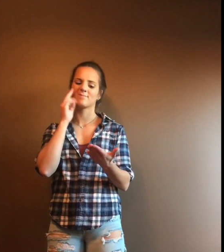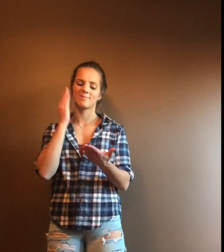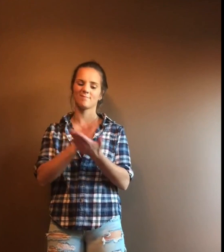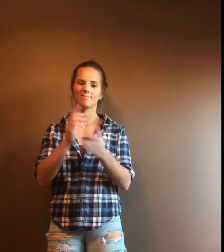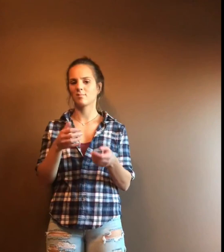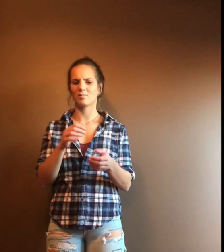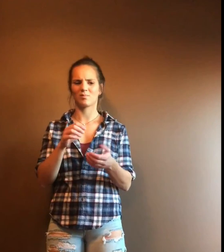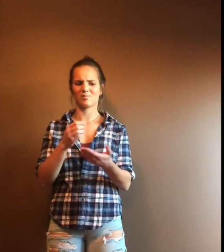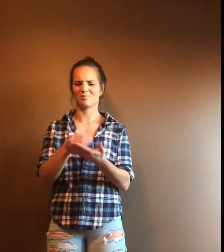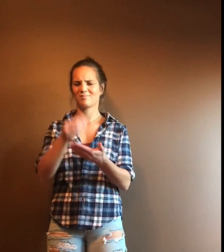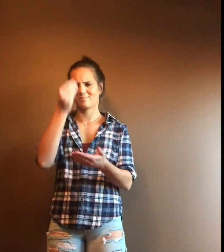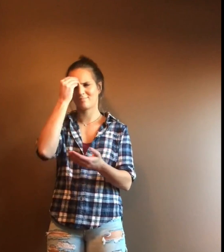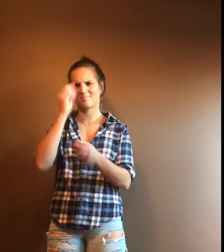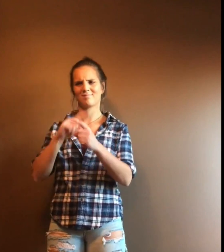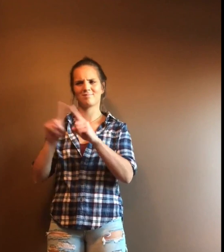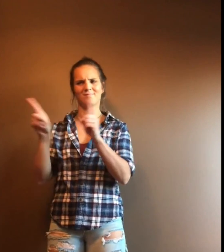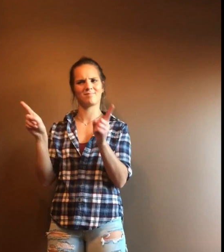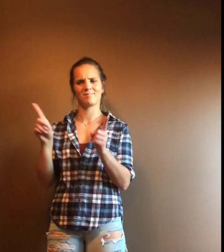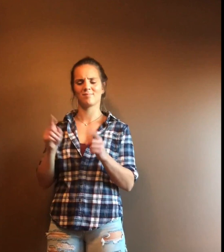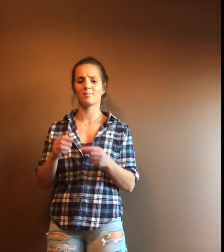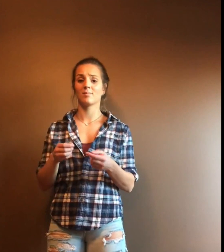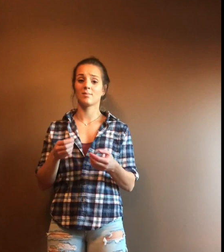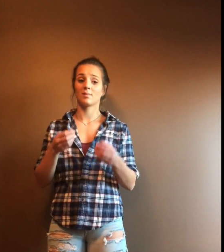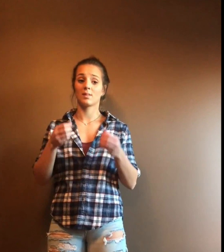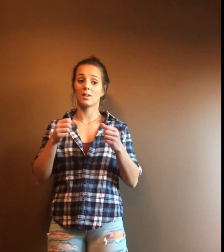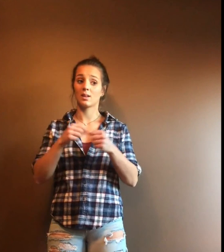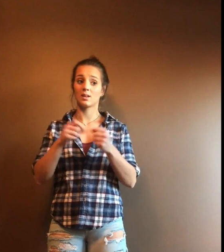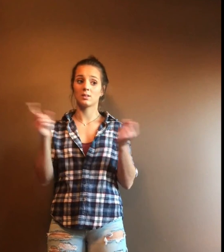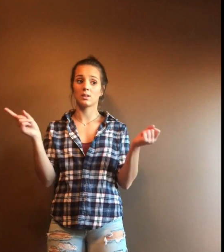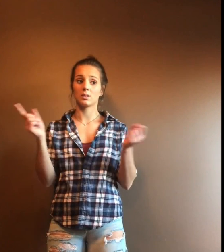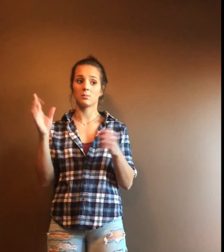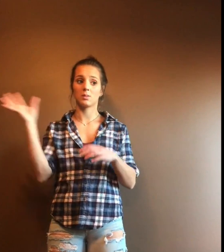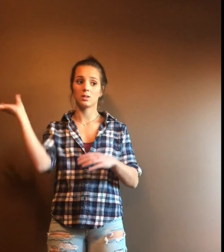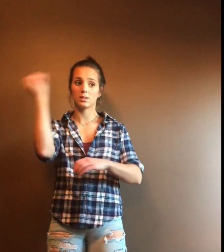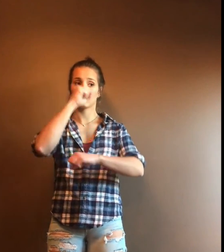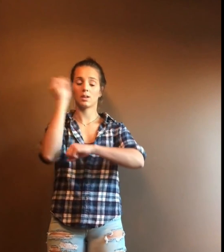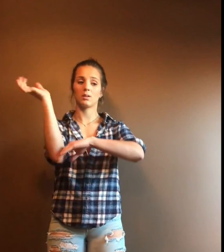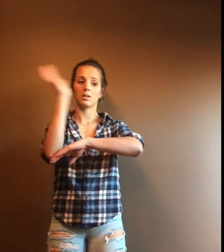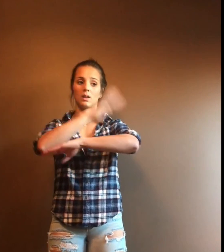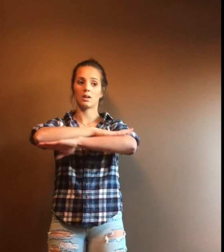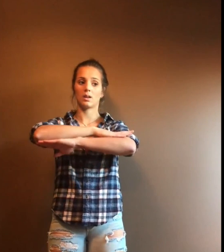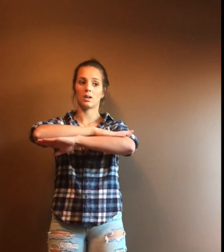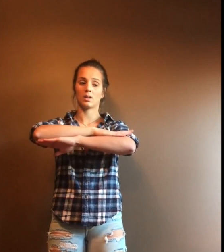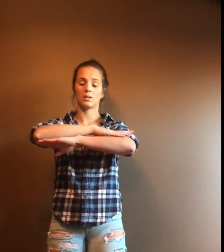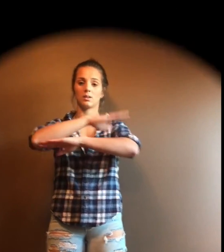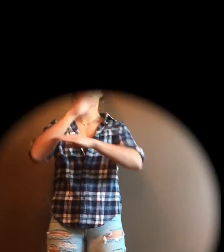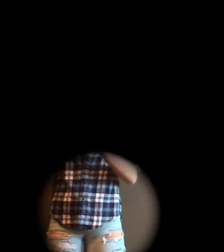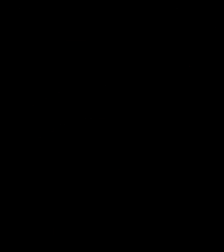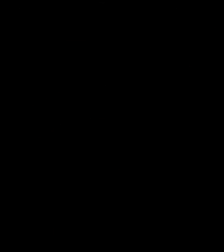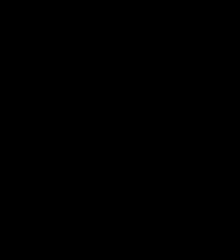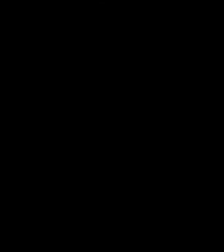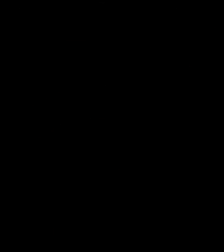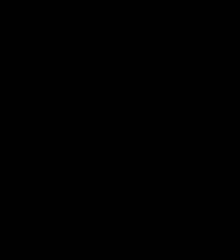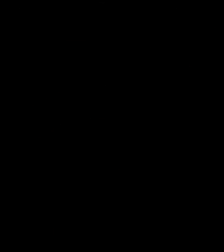smoking Don't wanna stop or learn to behave Amen And I just missed another day again And I And I you.